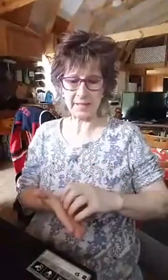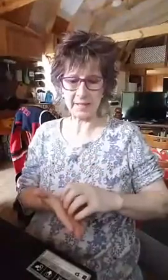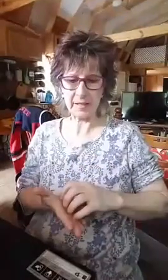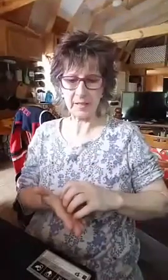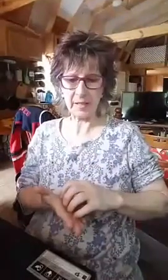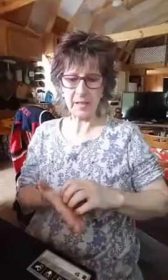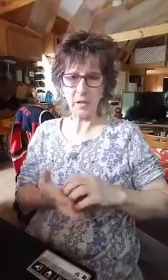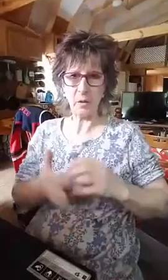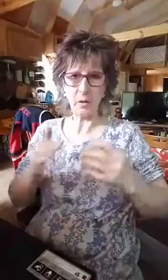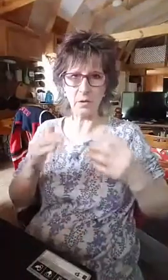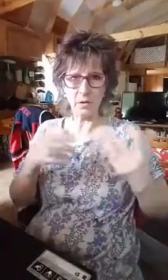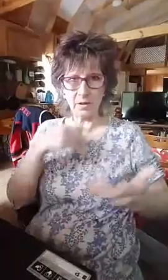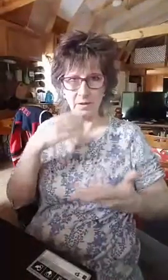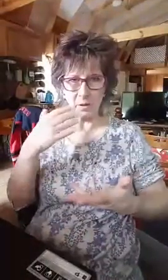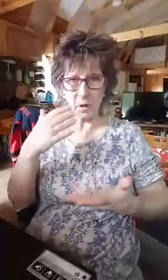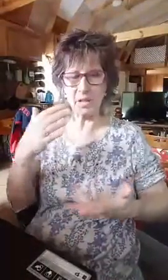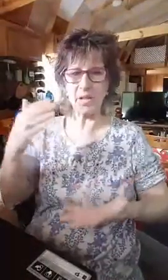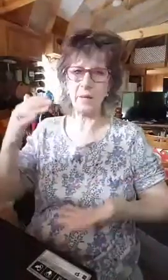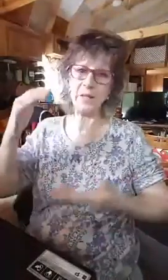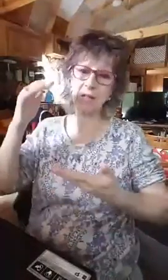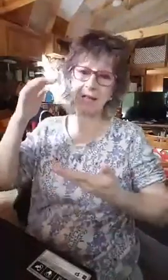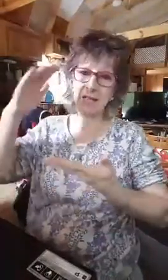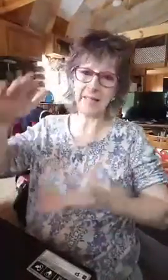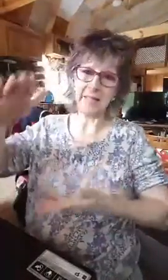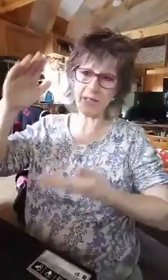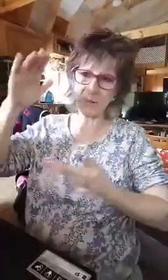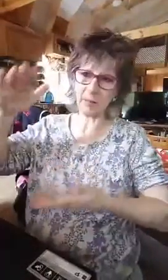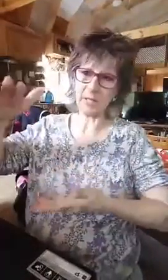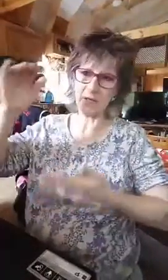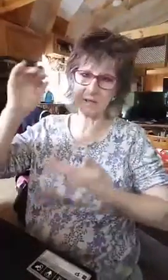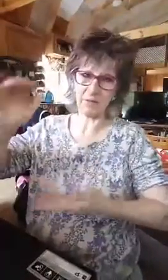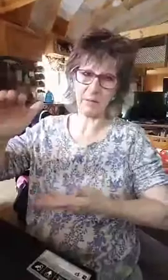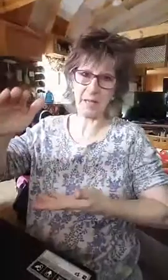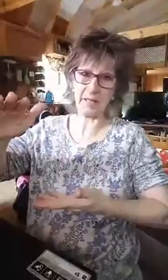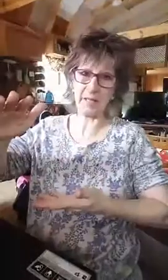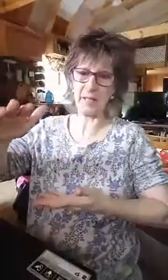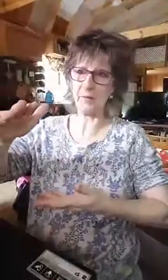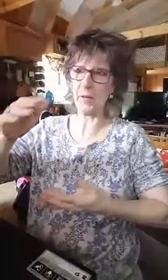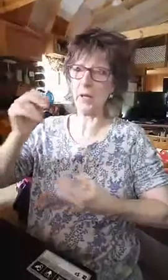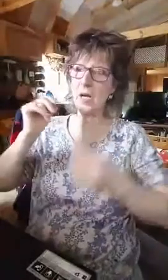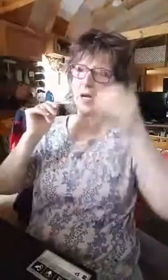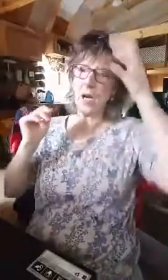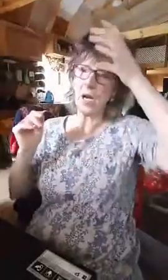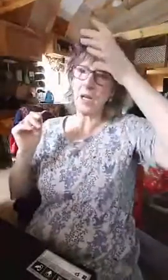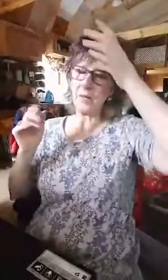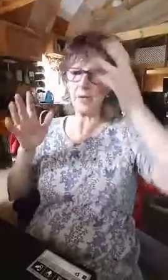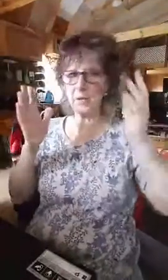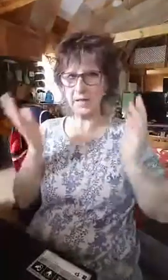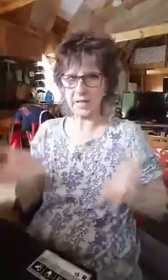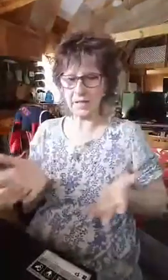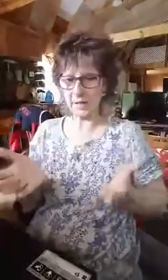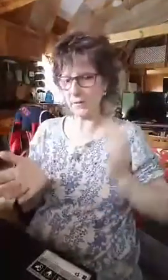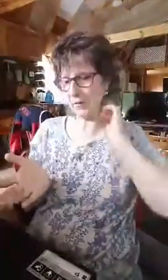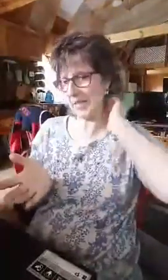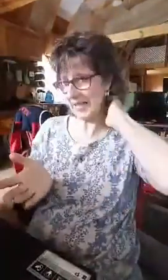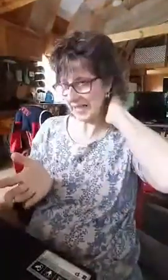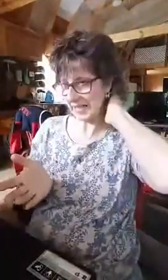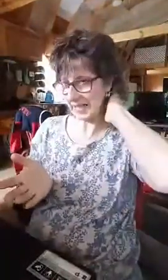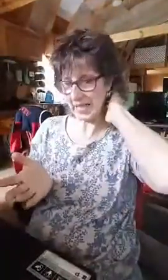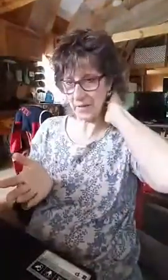you can go to them and you can get lists of prayers to repent. Like if you're an Indian, a Native